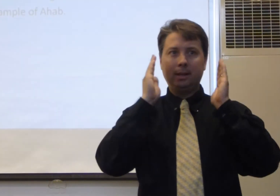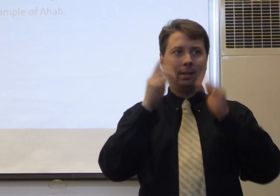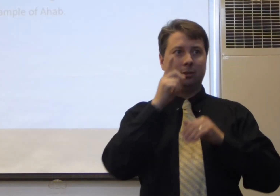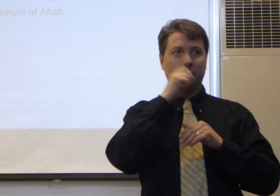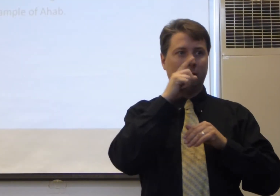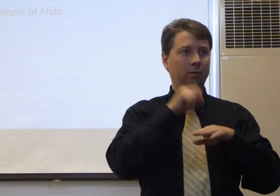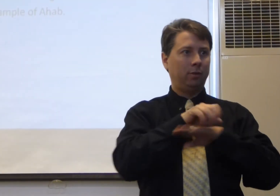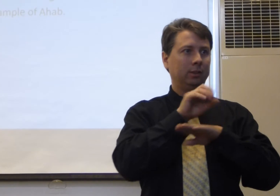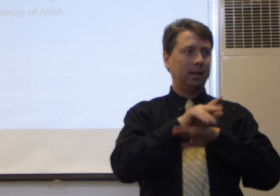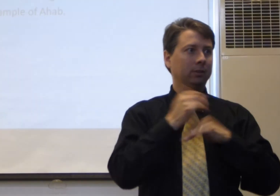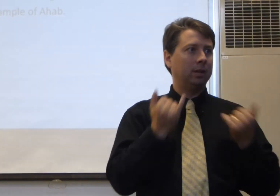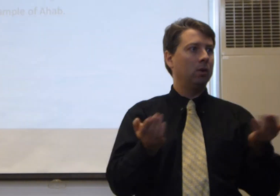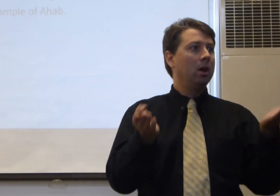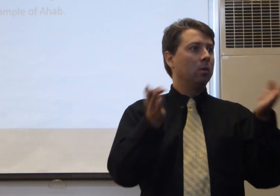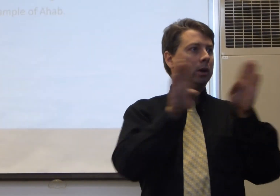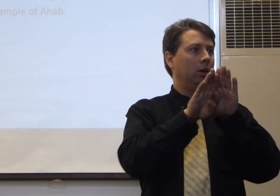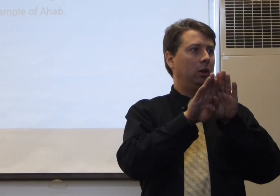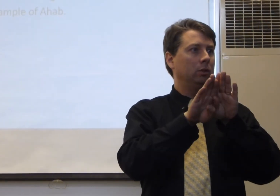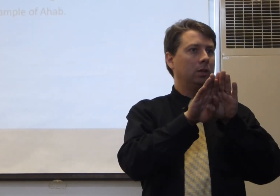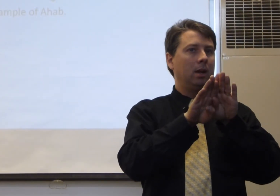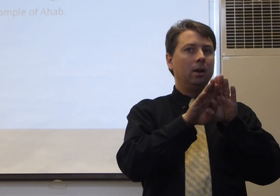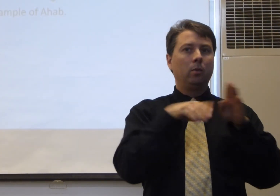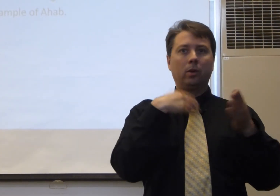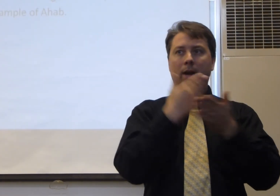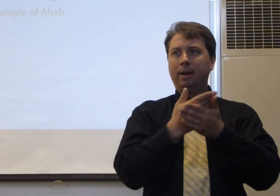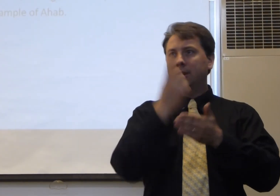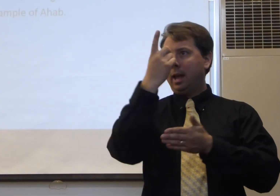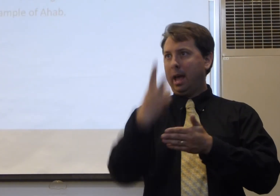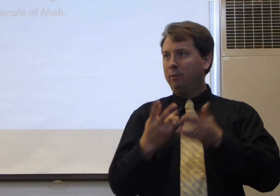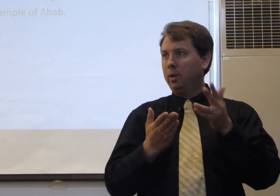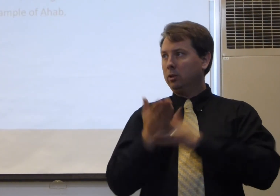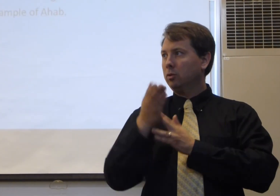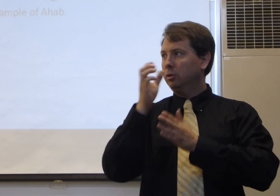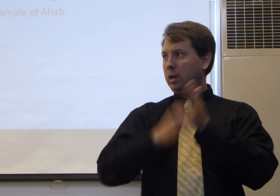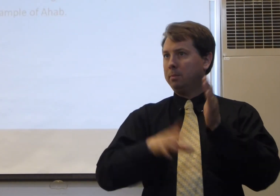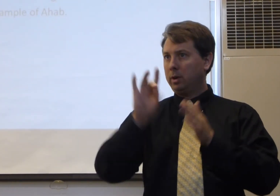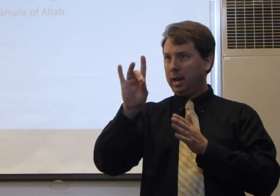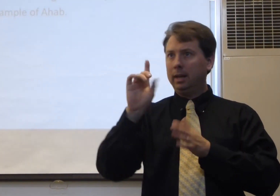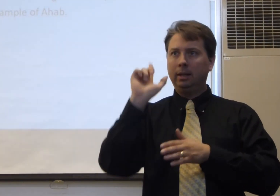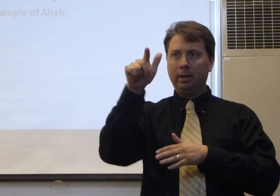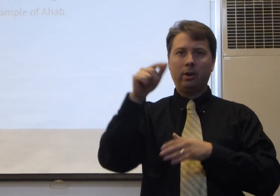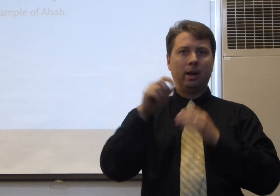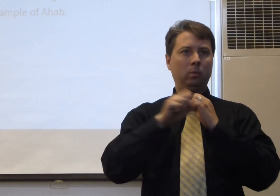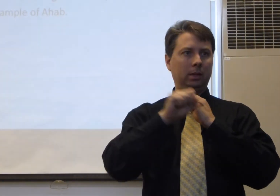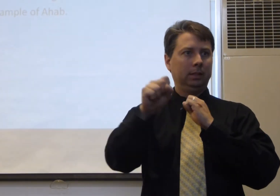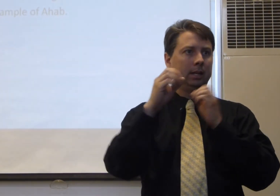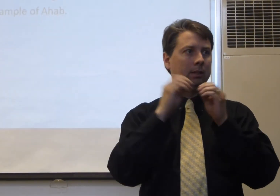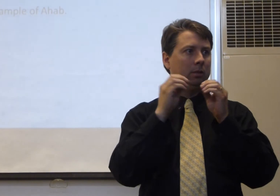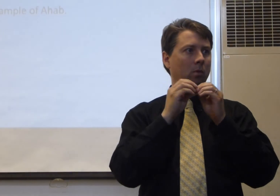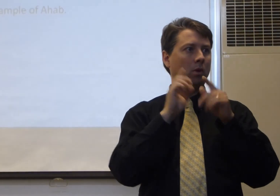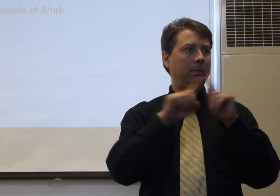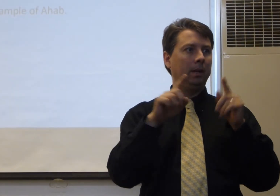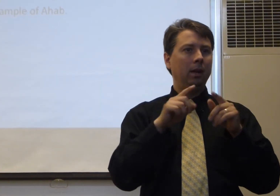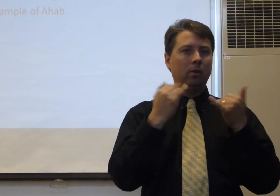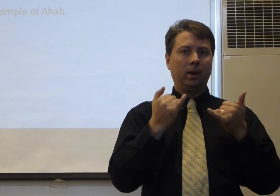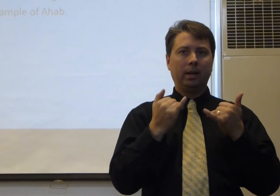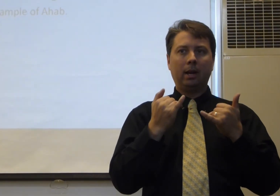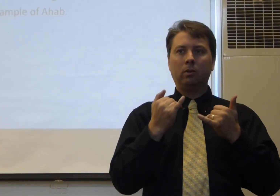attention. Now, we're going to close. We arrived at halfway through chapter 8. Later on, we'll extend some more, but right now,